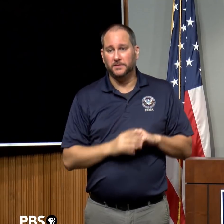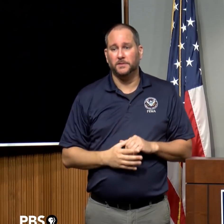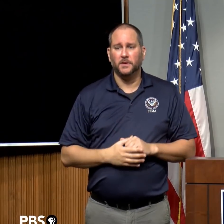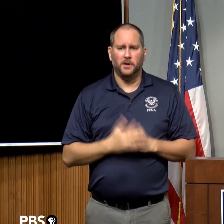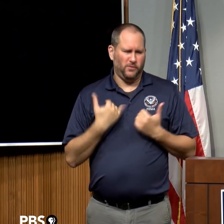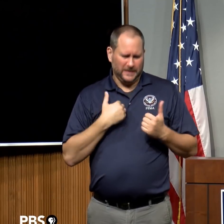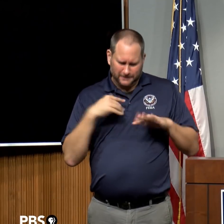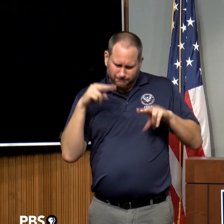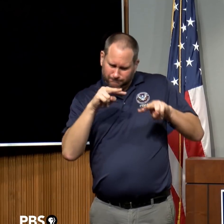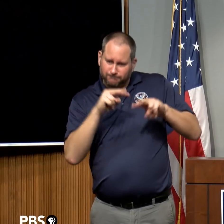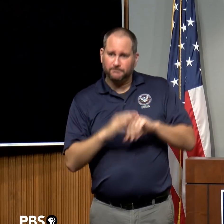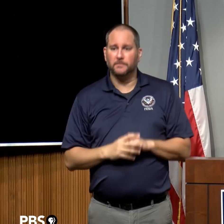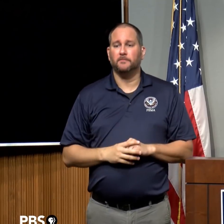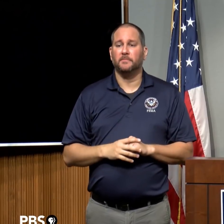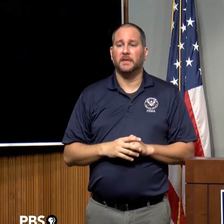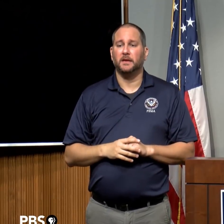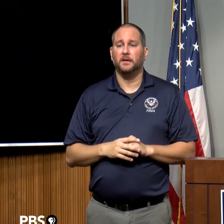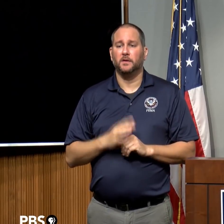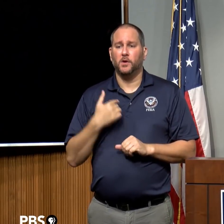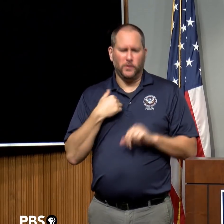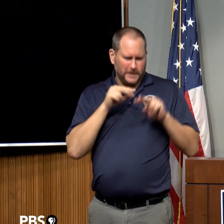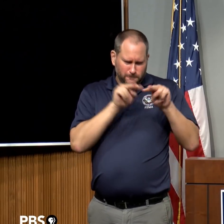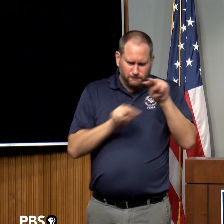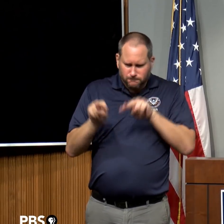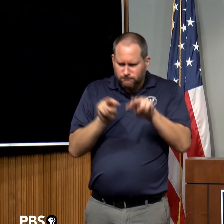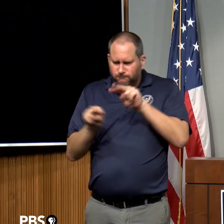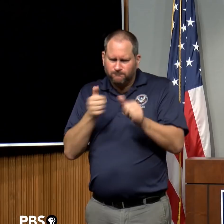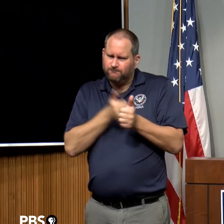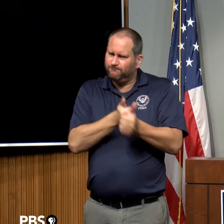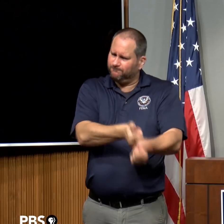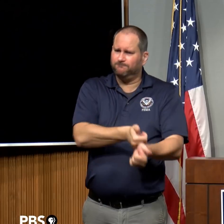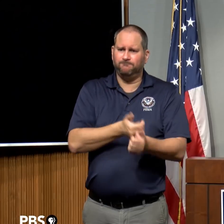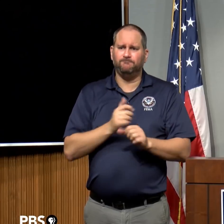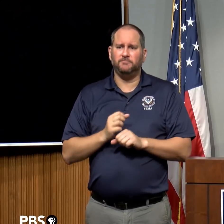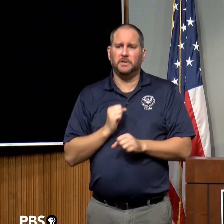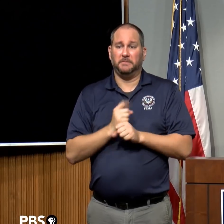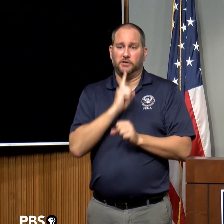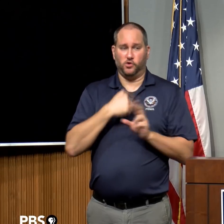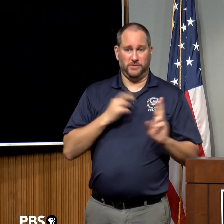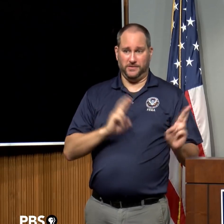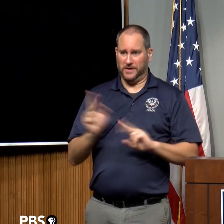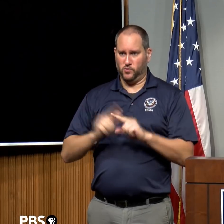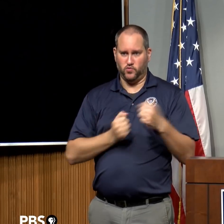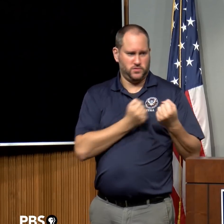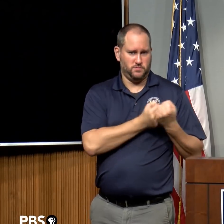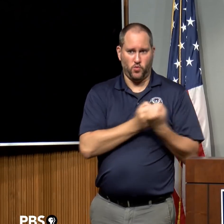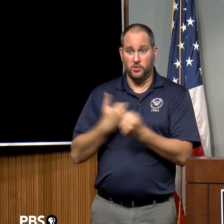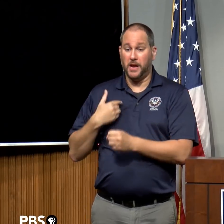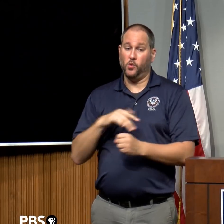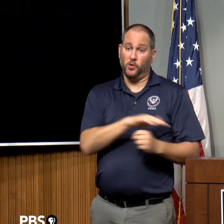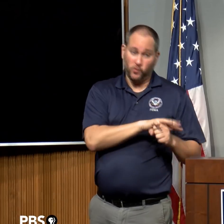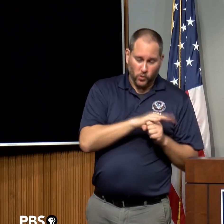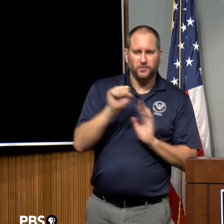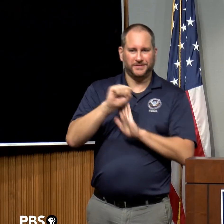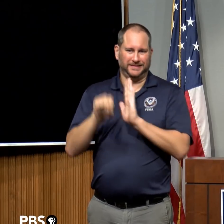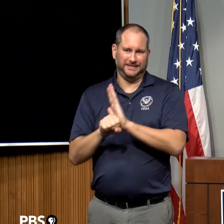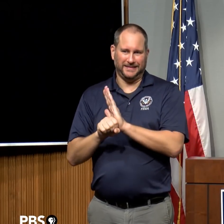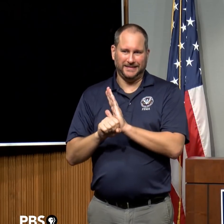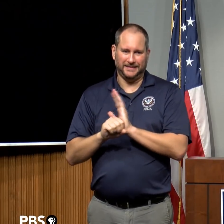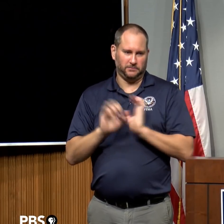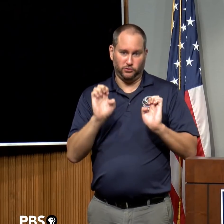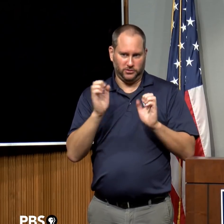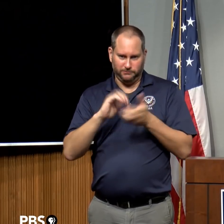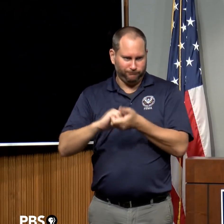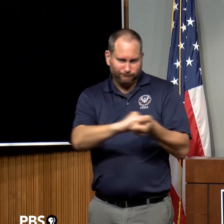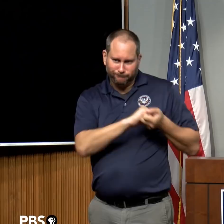we'll continue to monitor all that and then, you know, obviously be ready to support our local and state efforts. But our main concern now is just the evacuation